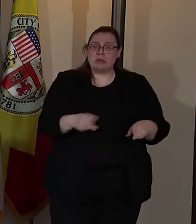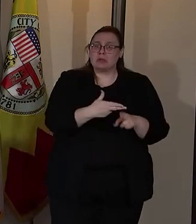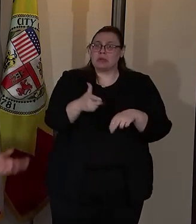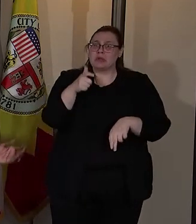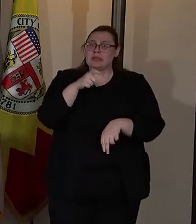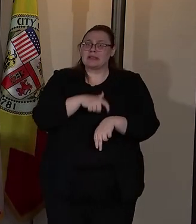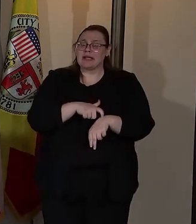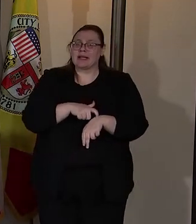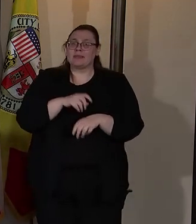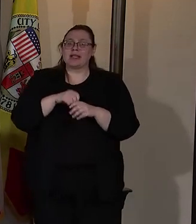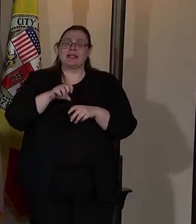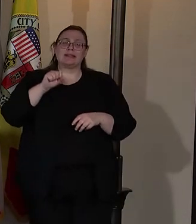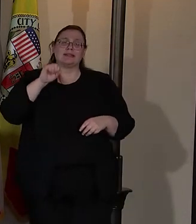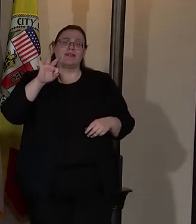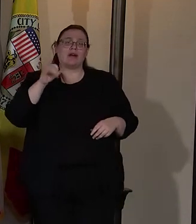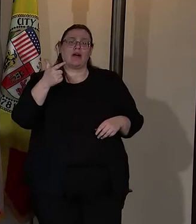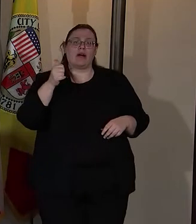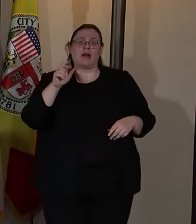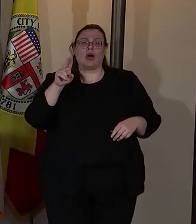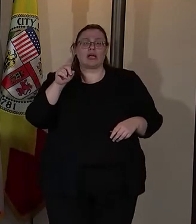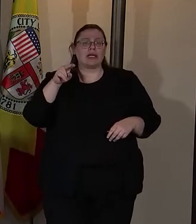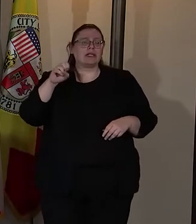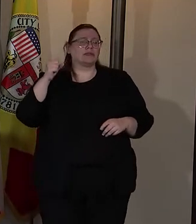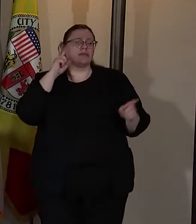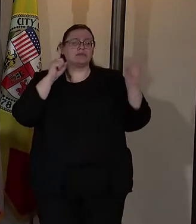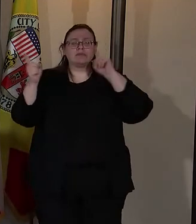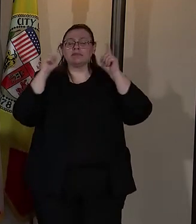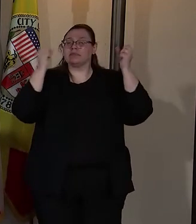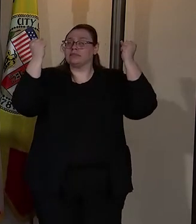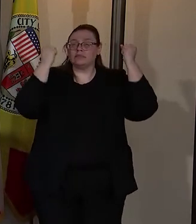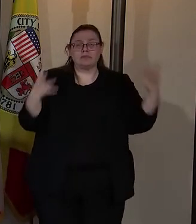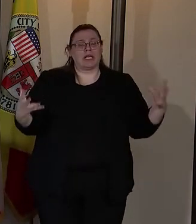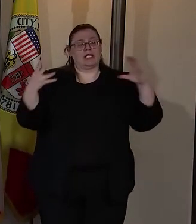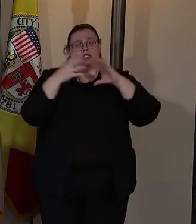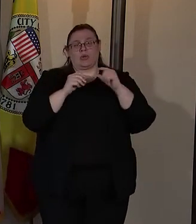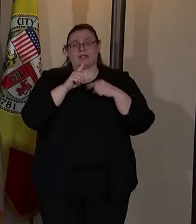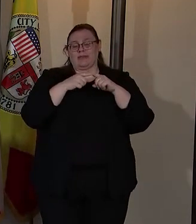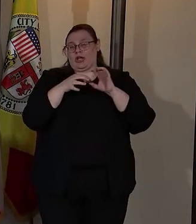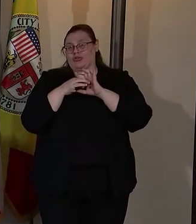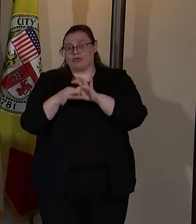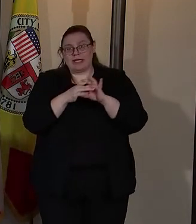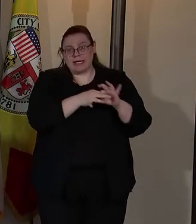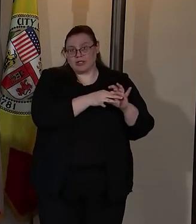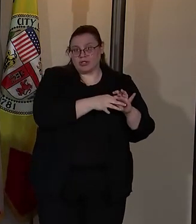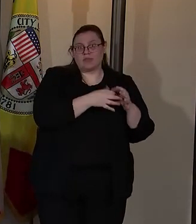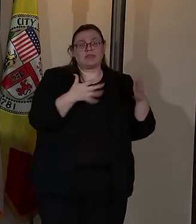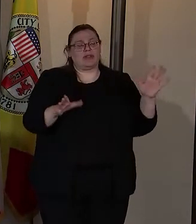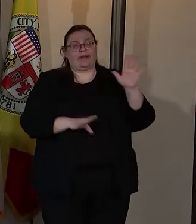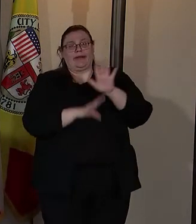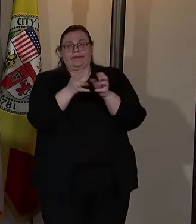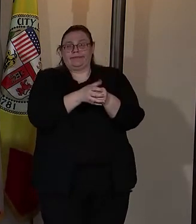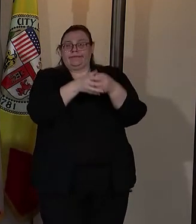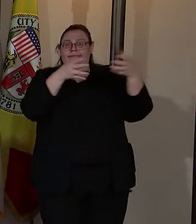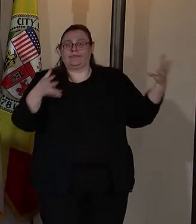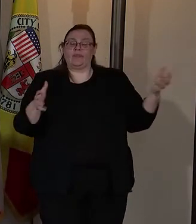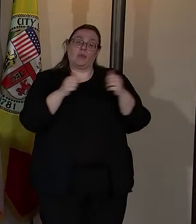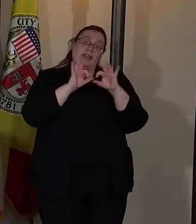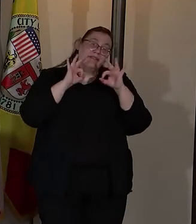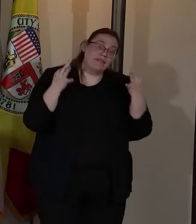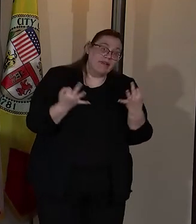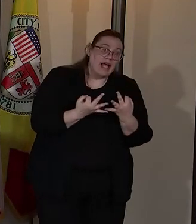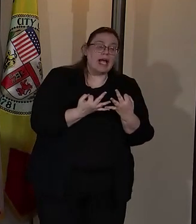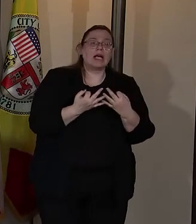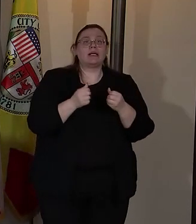in San Fernando Gardens, I've heard countless stories about relationships that have grown with families,